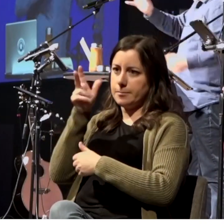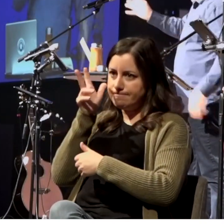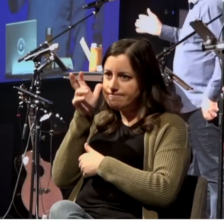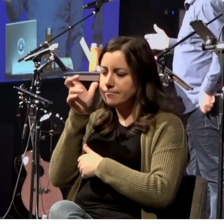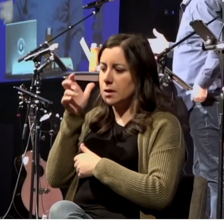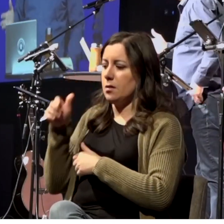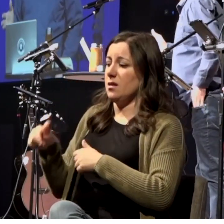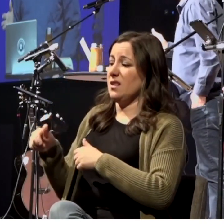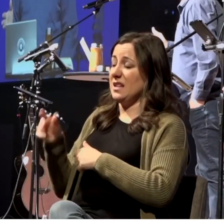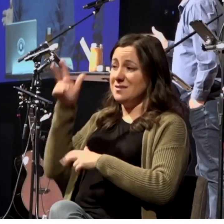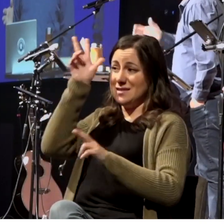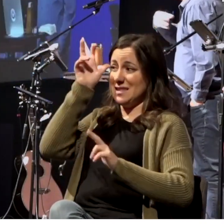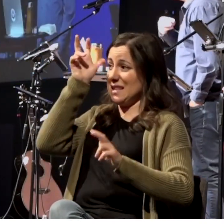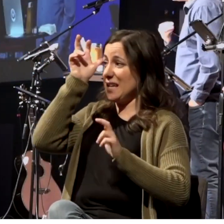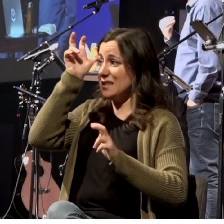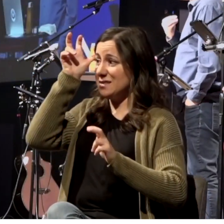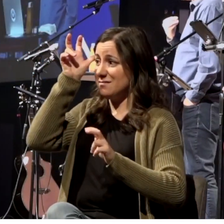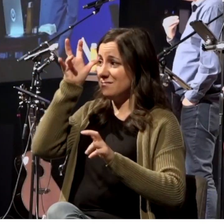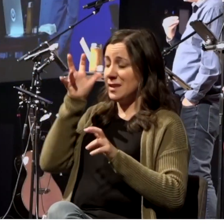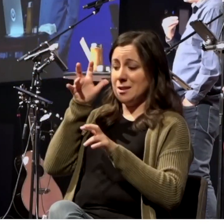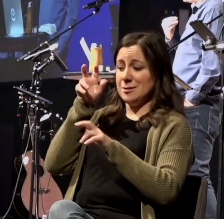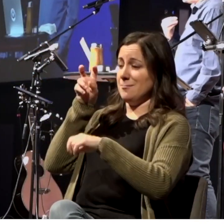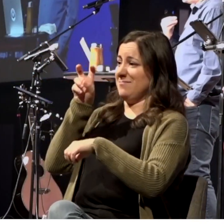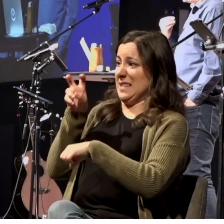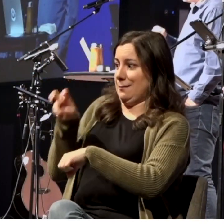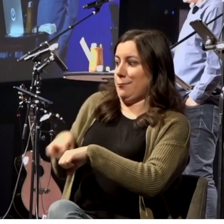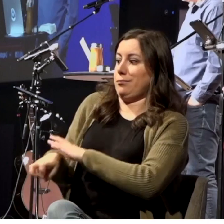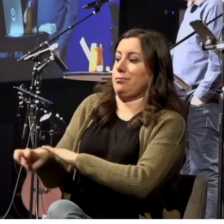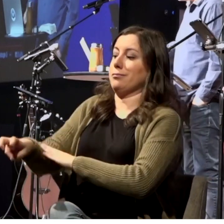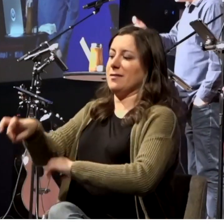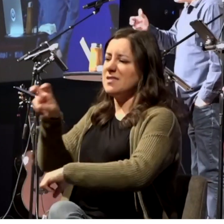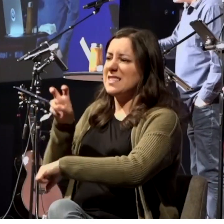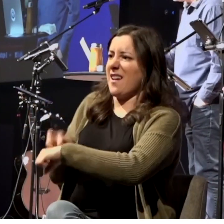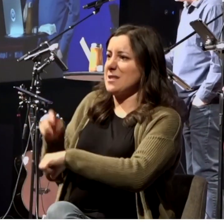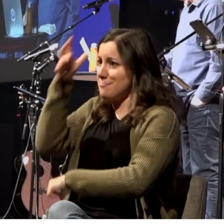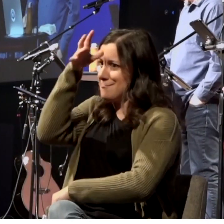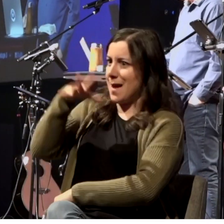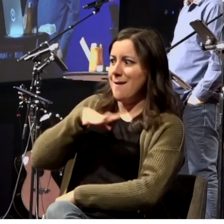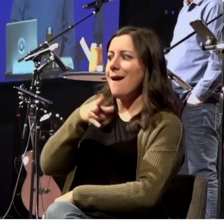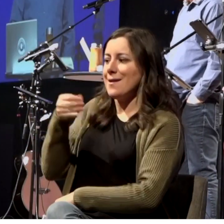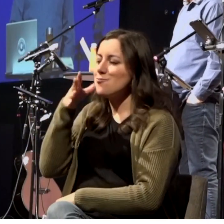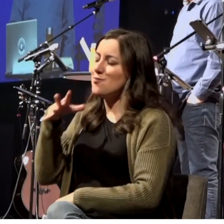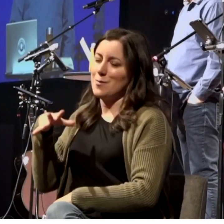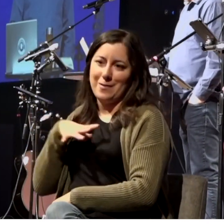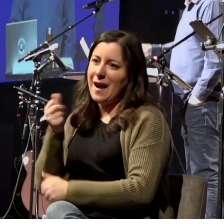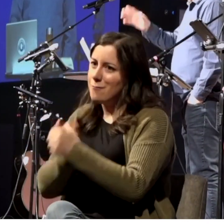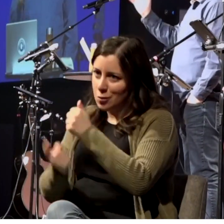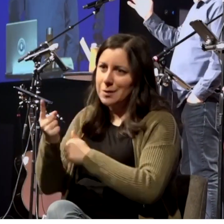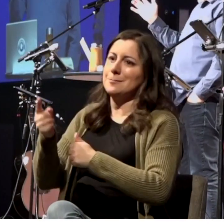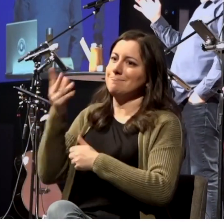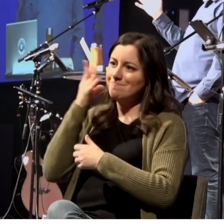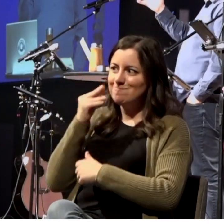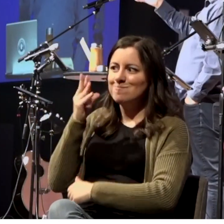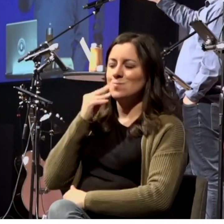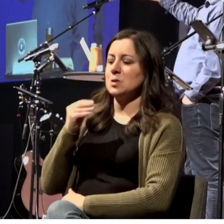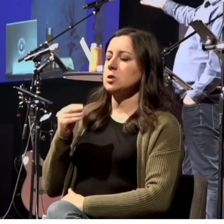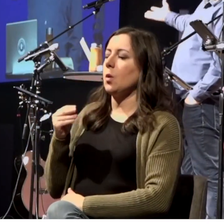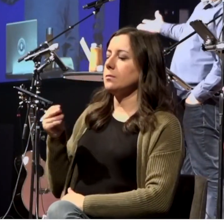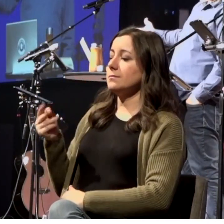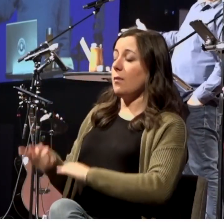men and women. And he's got the antidote, right? And so verse 13 says, they sat down and they spoke to